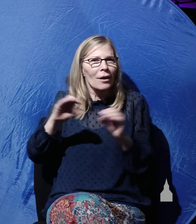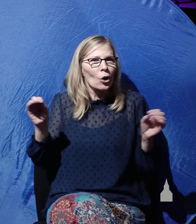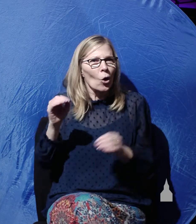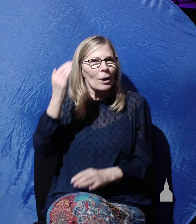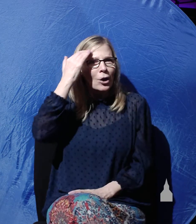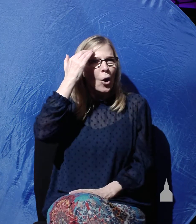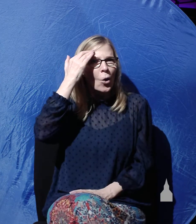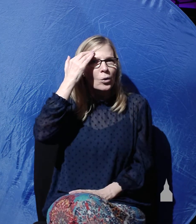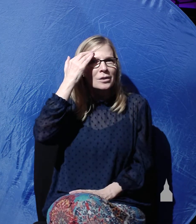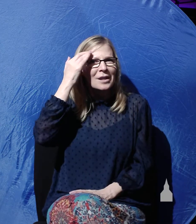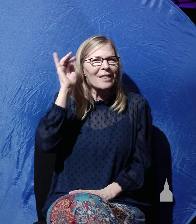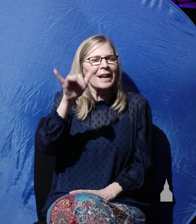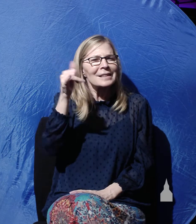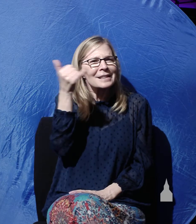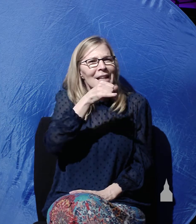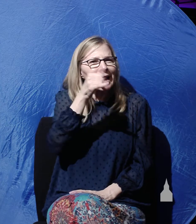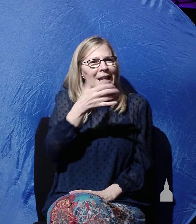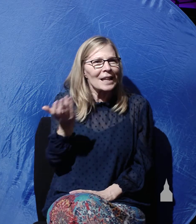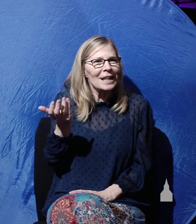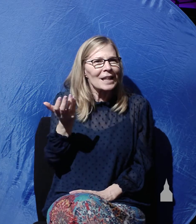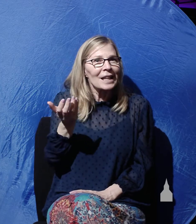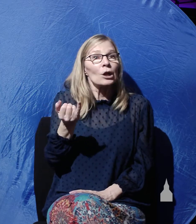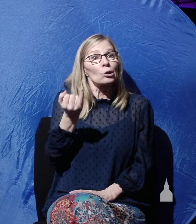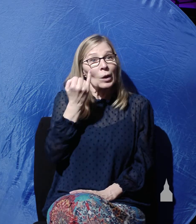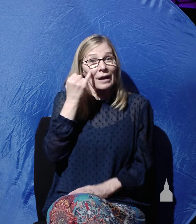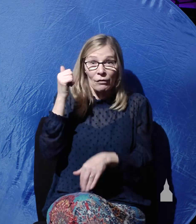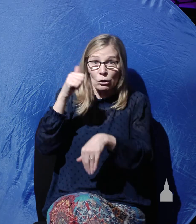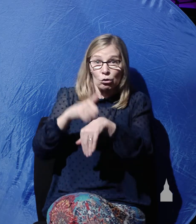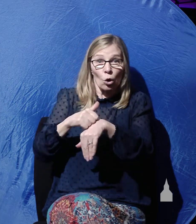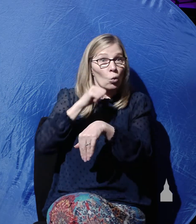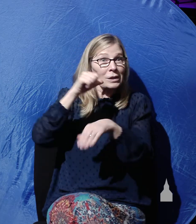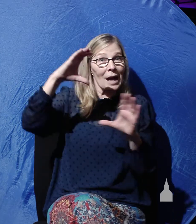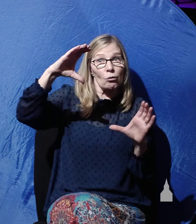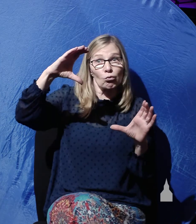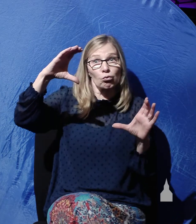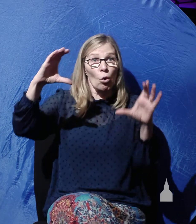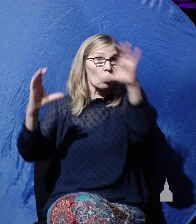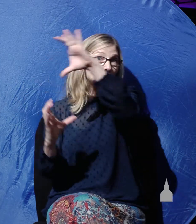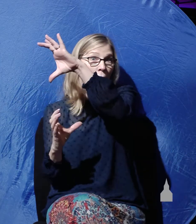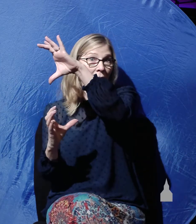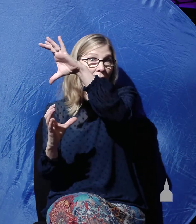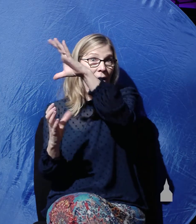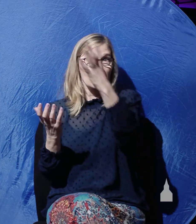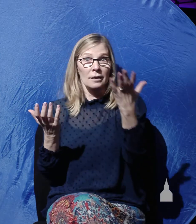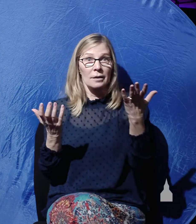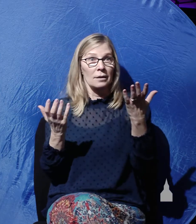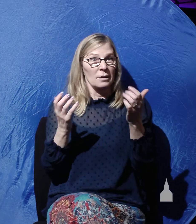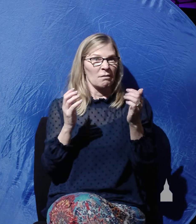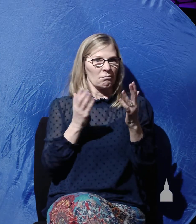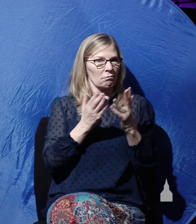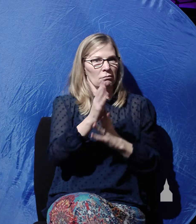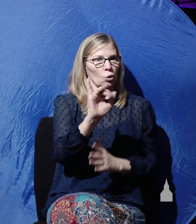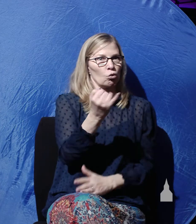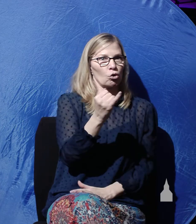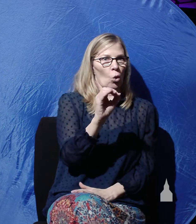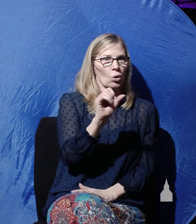This is, this is silly. So if the stone wasn't rolled away by Joseph of Arimathea or